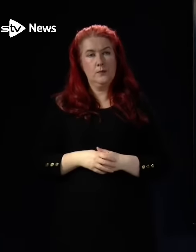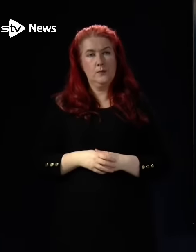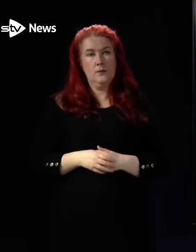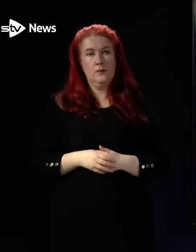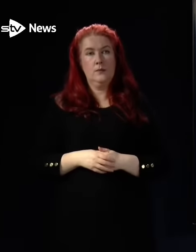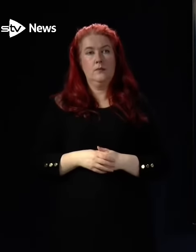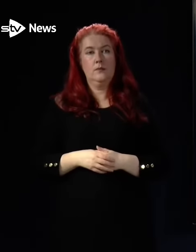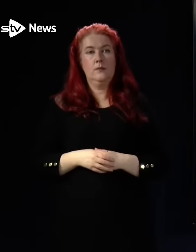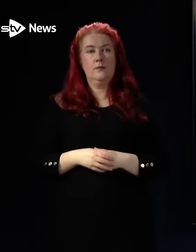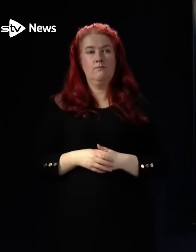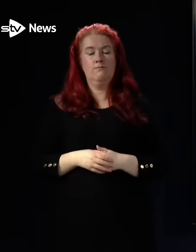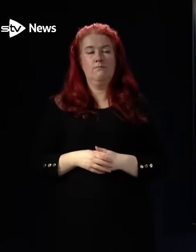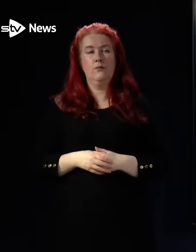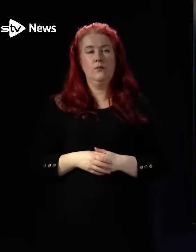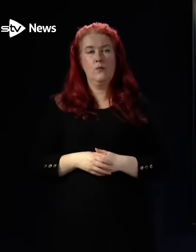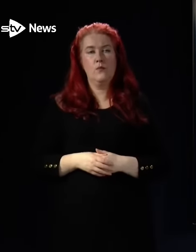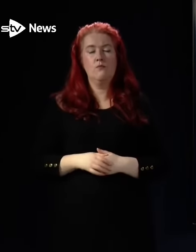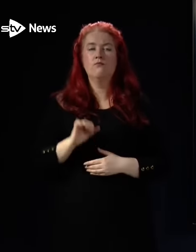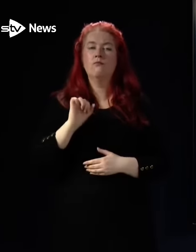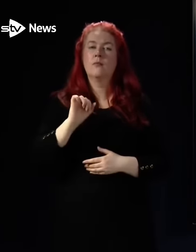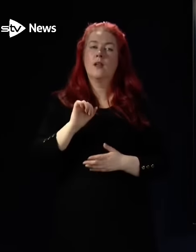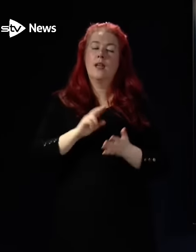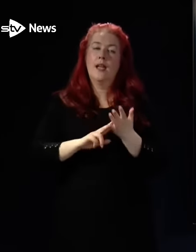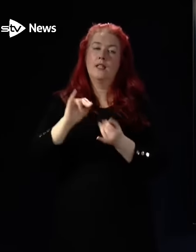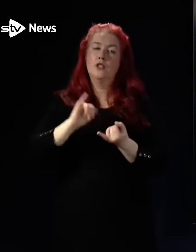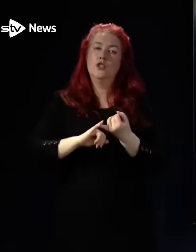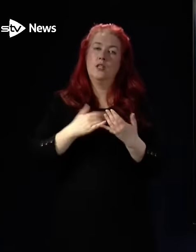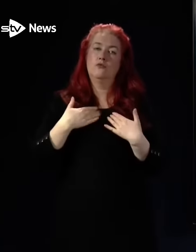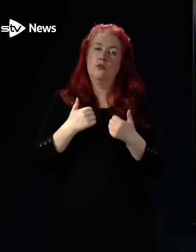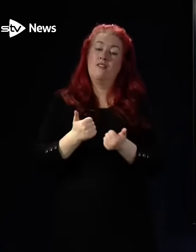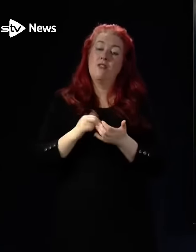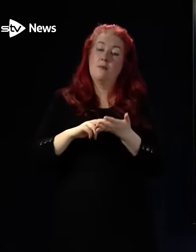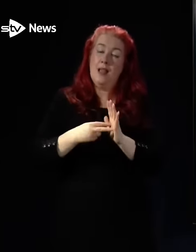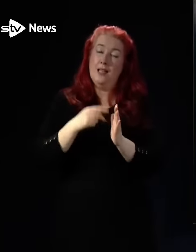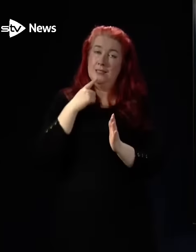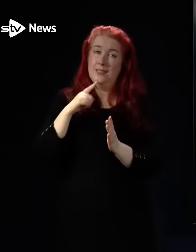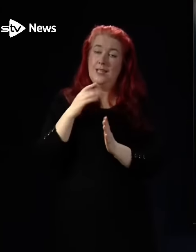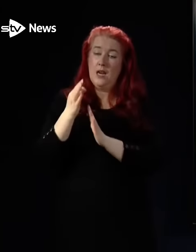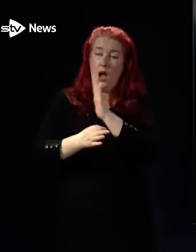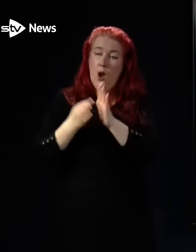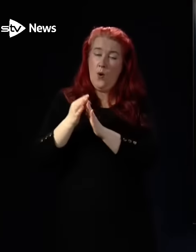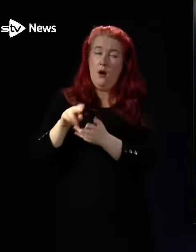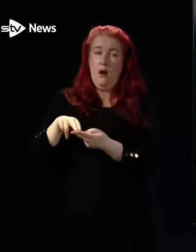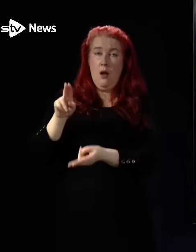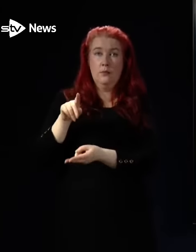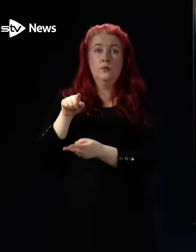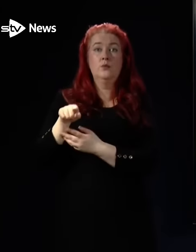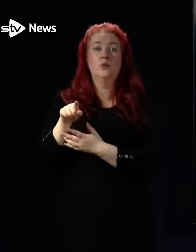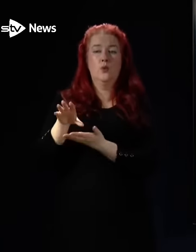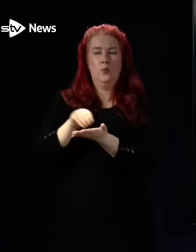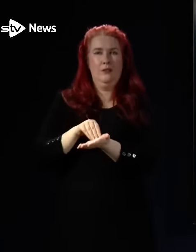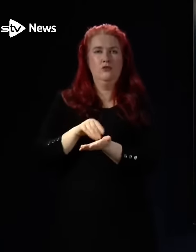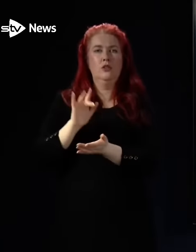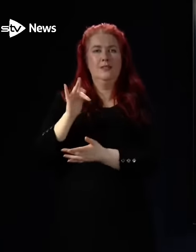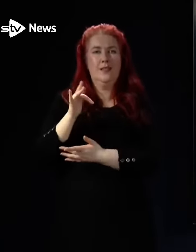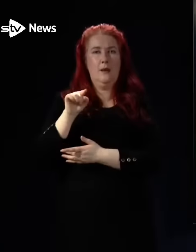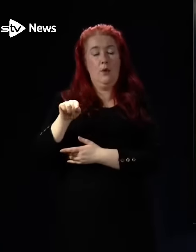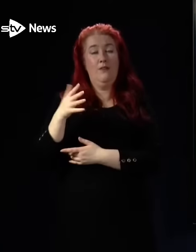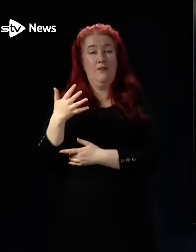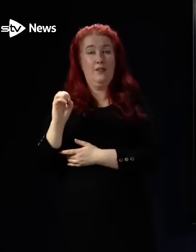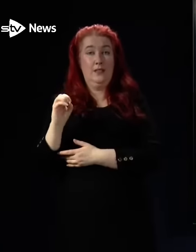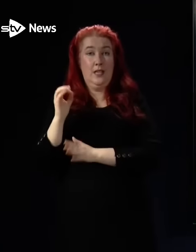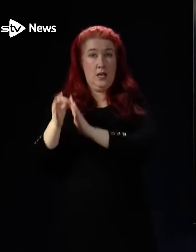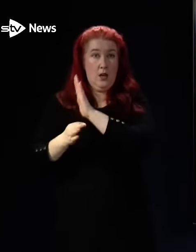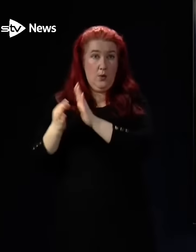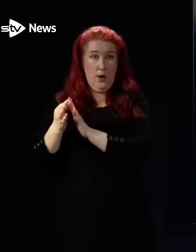recovery plan update, I think it said that the hourly rate had been increased to £10.50 an hour for social care staff. By